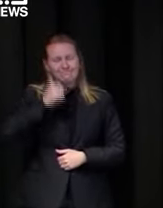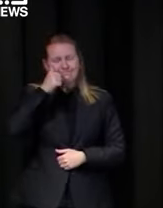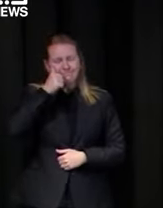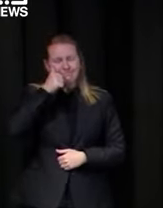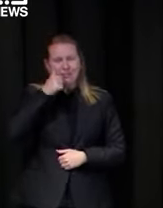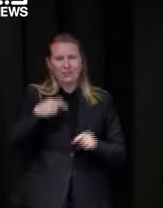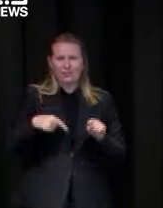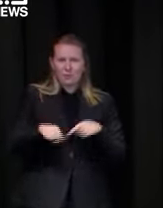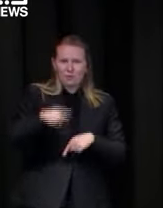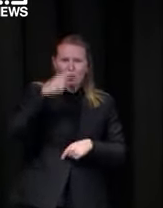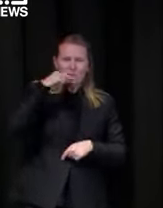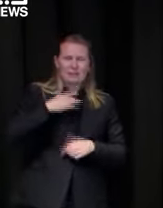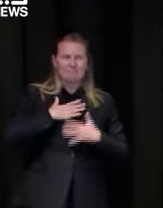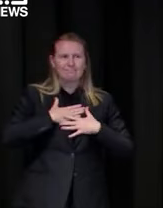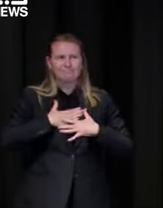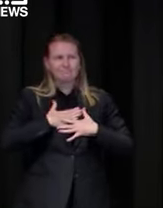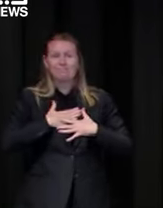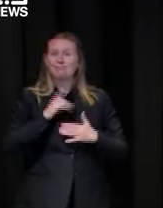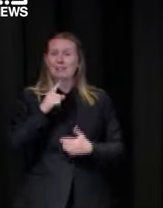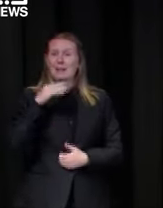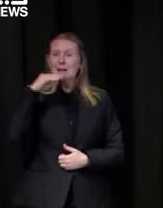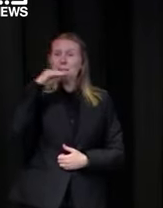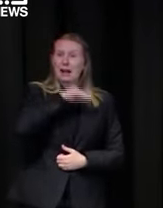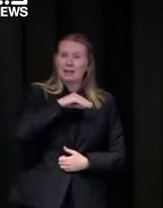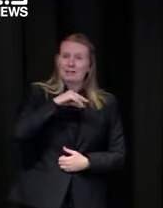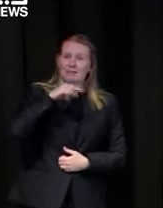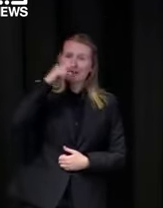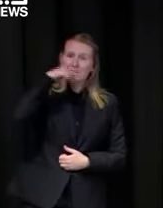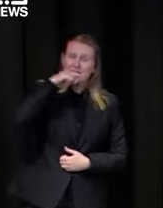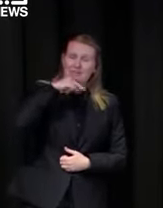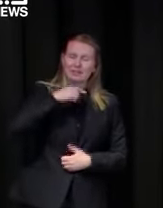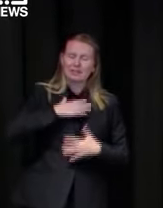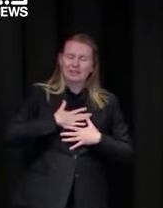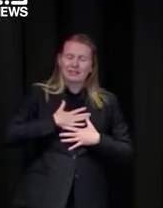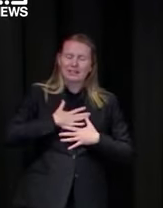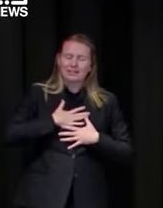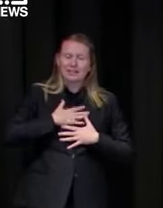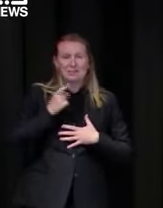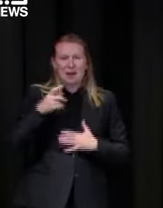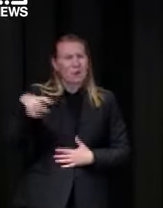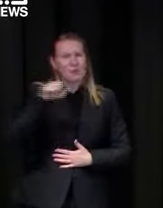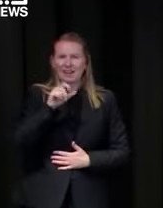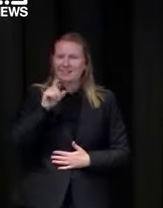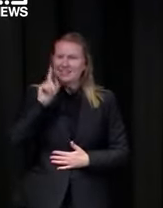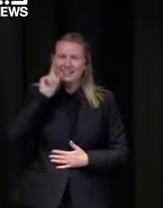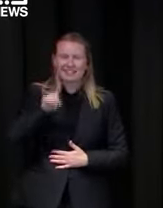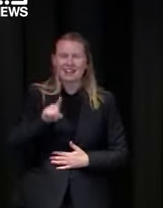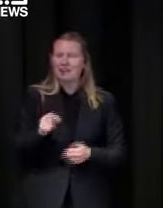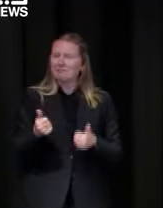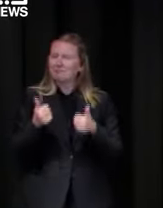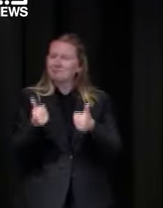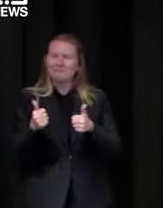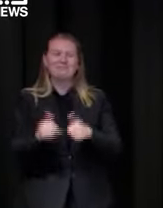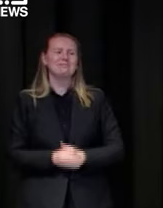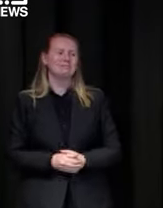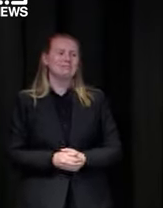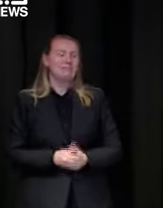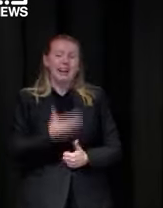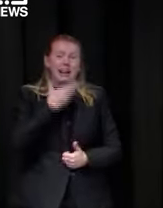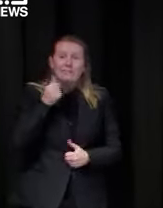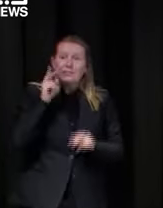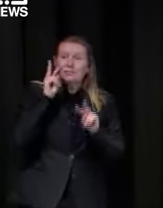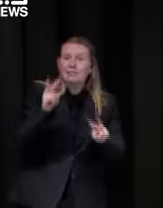although i think you know for melbourne supporters probably the pain would have been a bit sated last night but yeah look it's been it's been difficult to see the grand final played in other